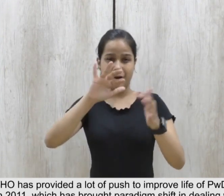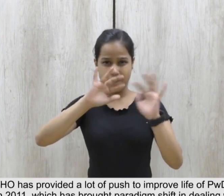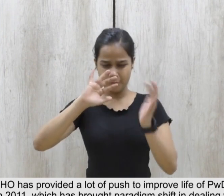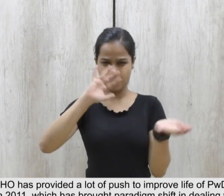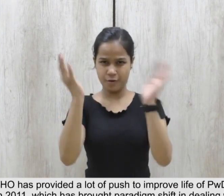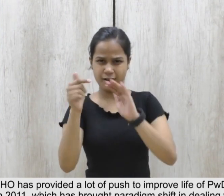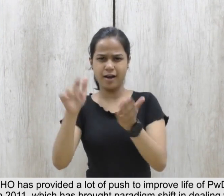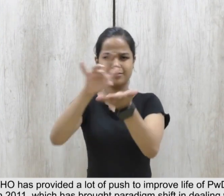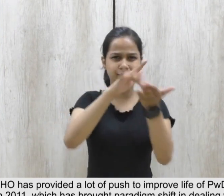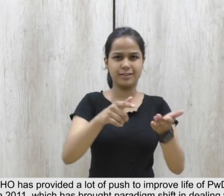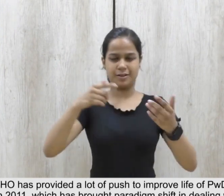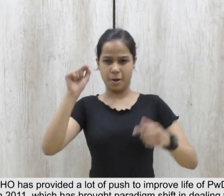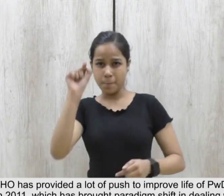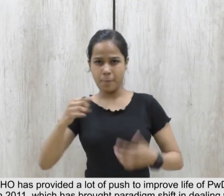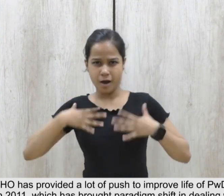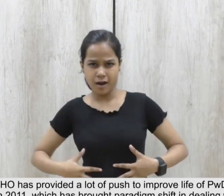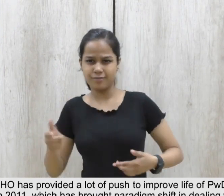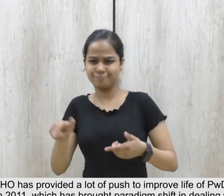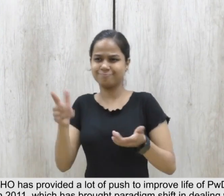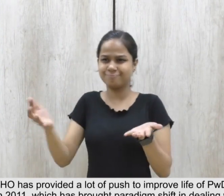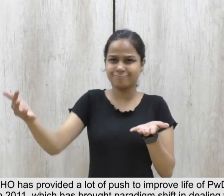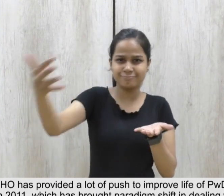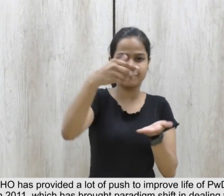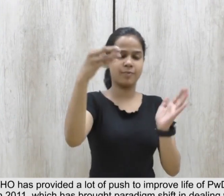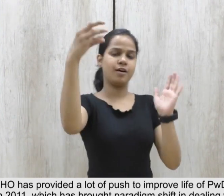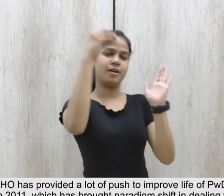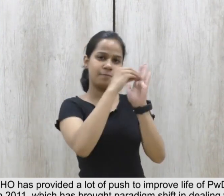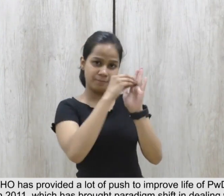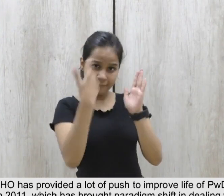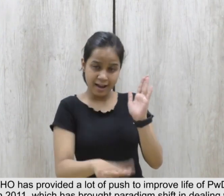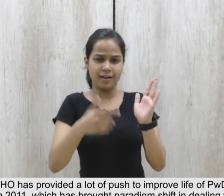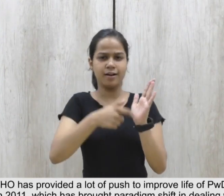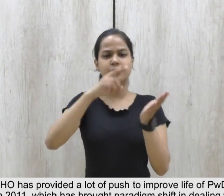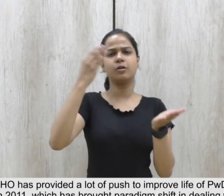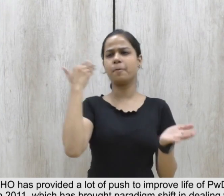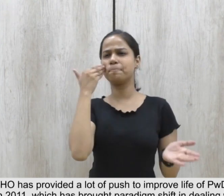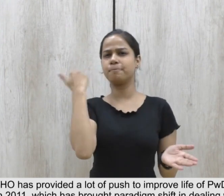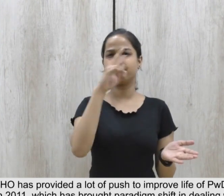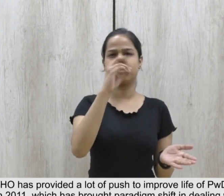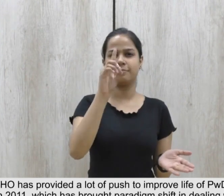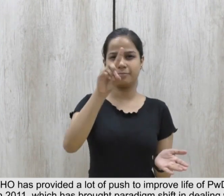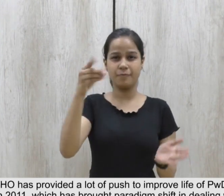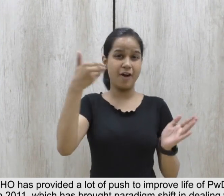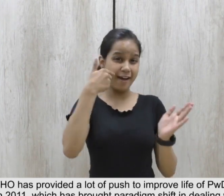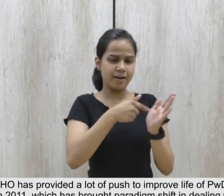life of PWDs after publishing the first global report in 2011,